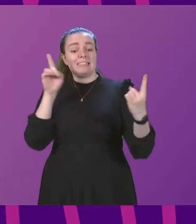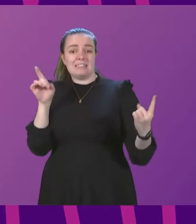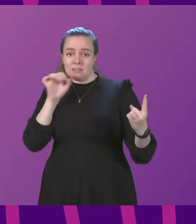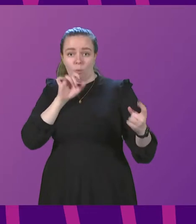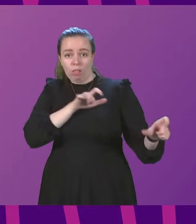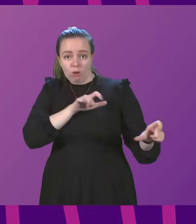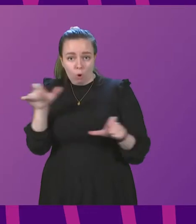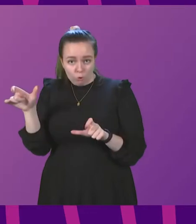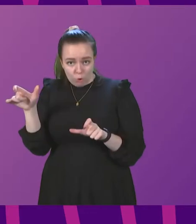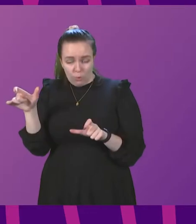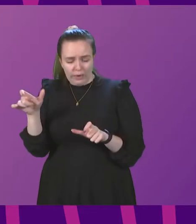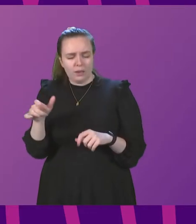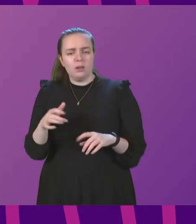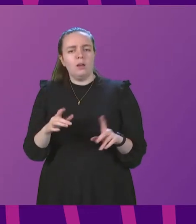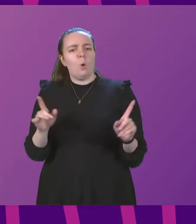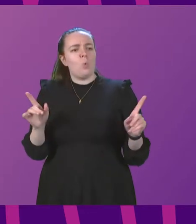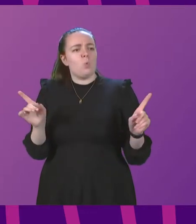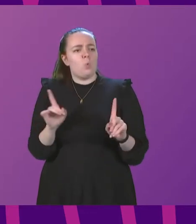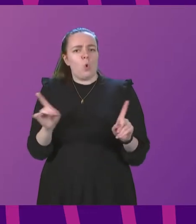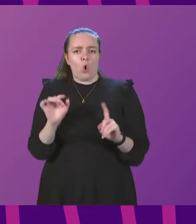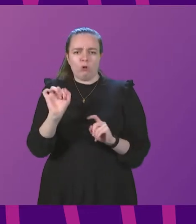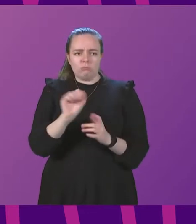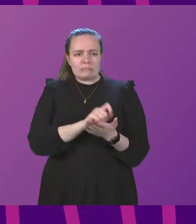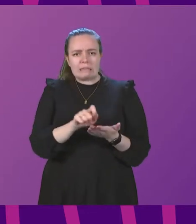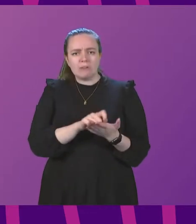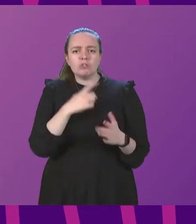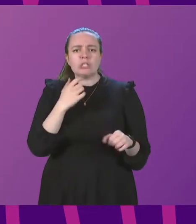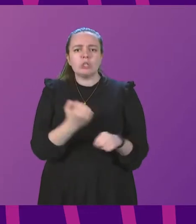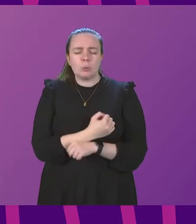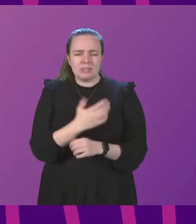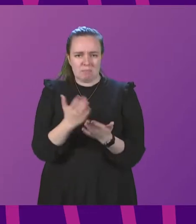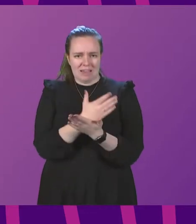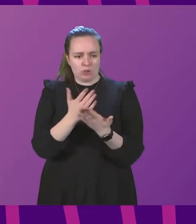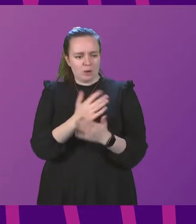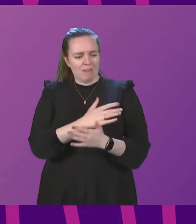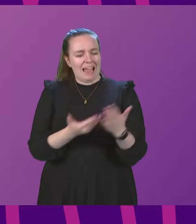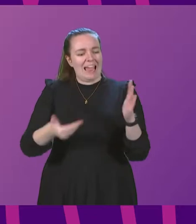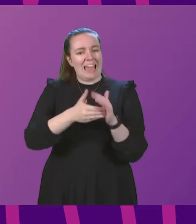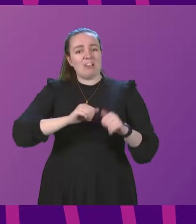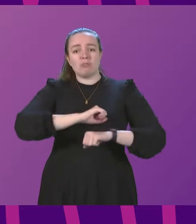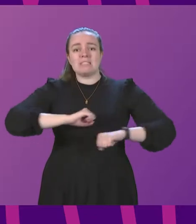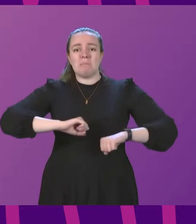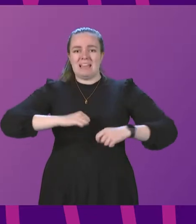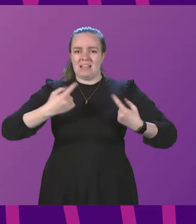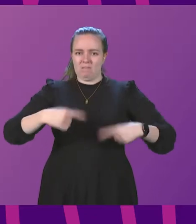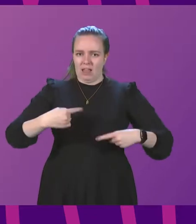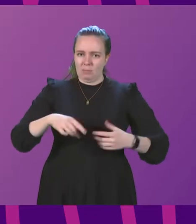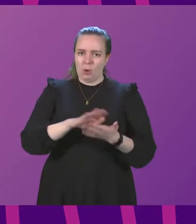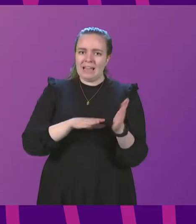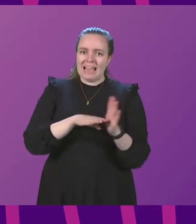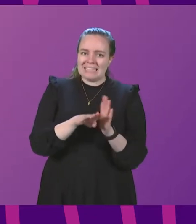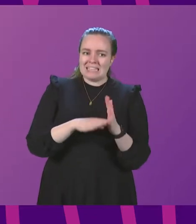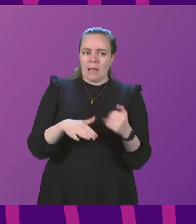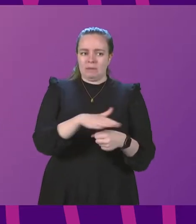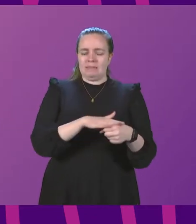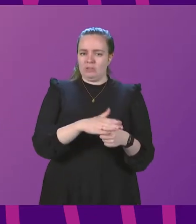ongoing concern, what is the Cabinet Secretary doing to see that additional space is available to allow exam conditions to